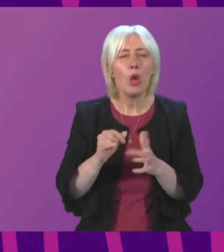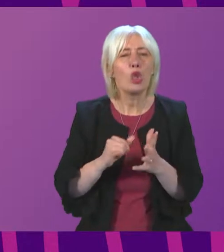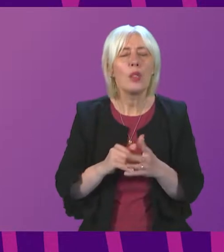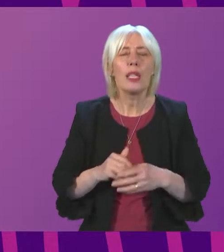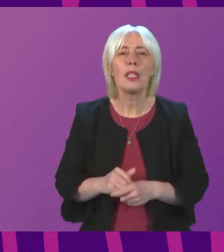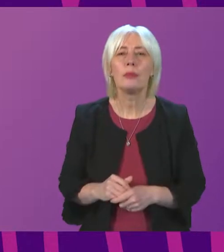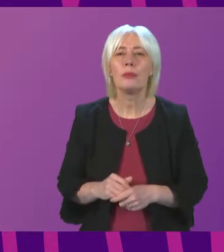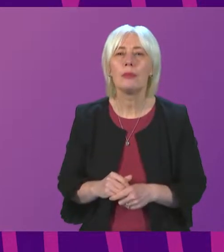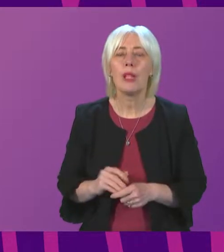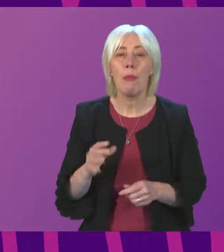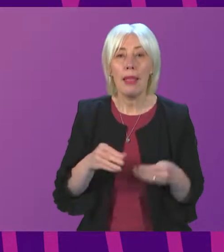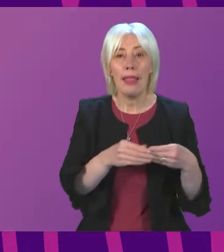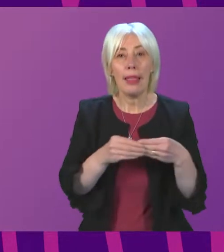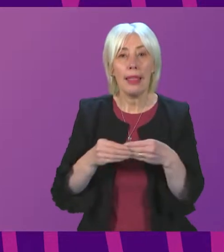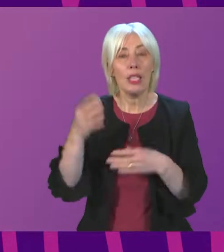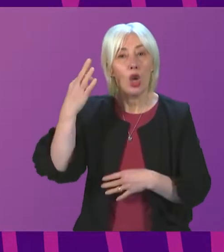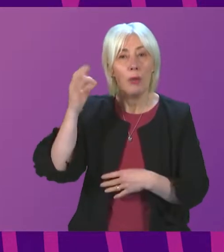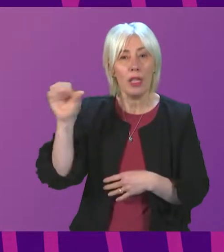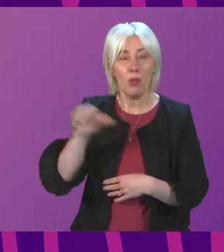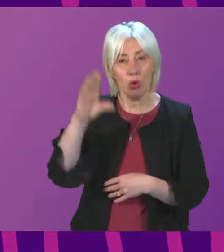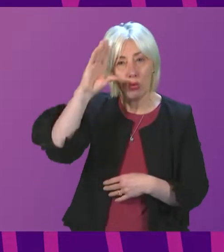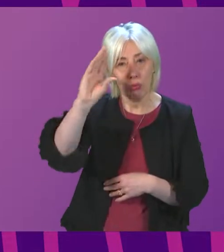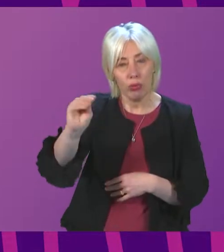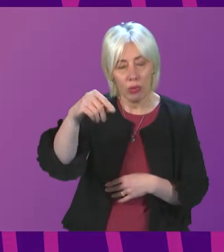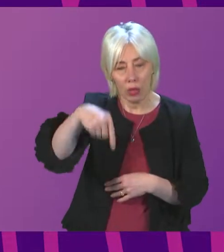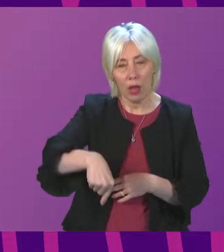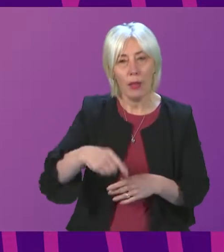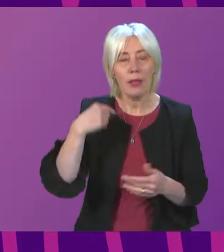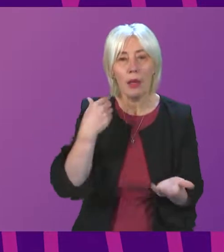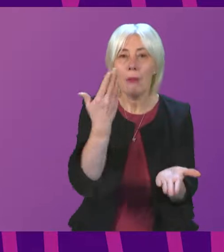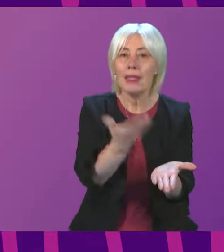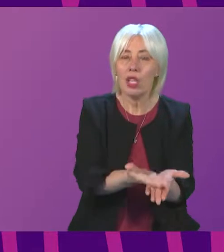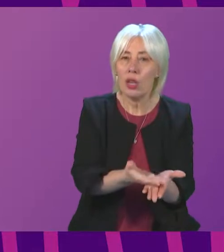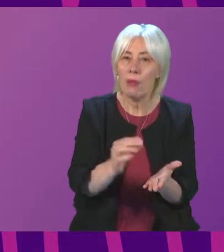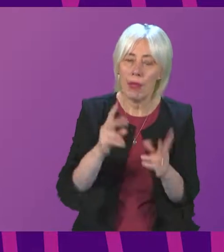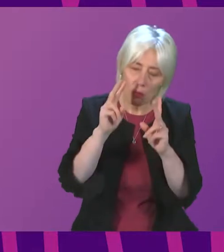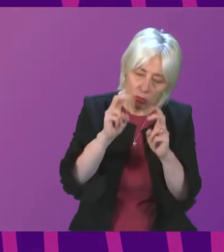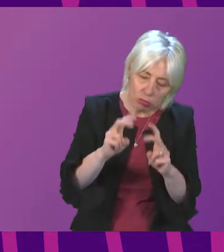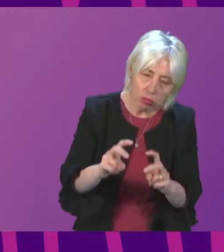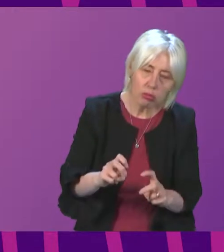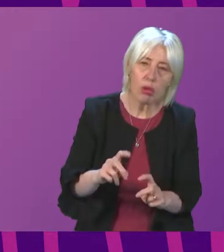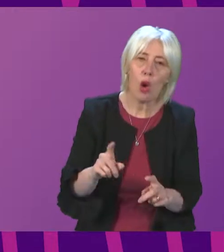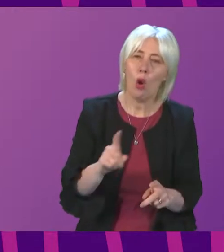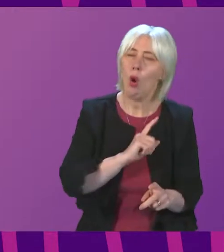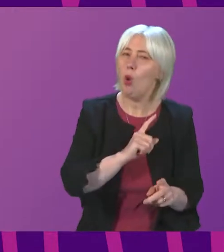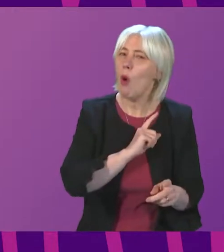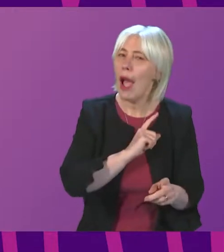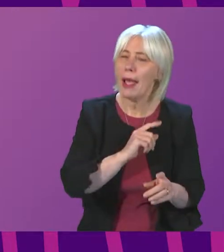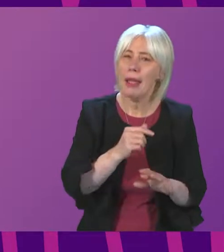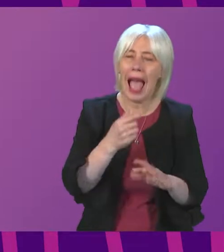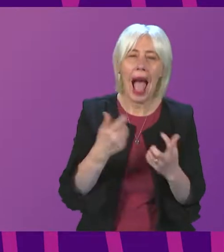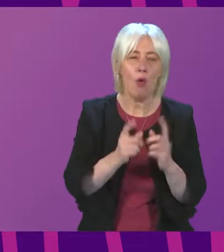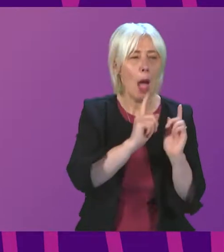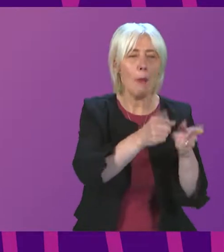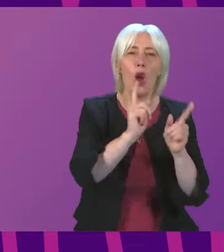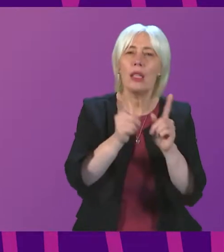making the lead committee aware of this petition, in the sense that it might be worth an inquiry into the basis on which public appointments are